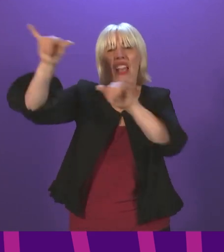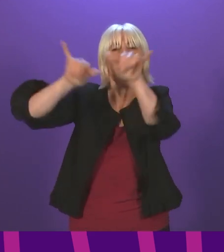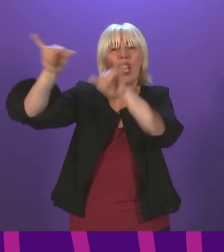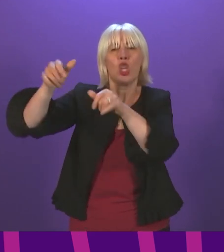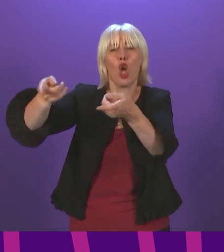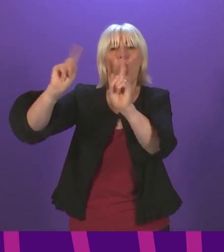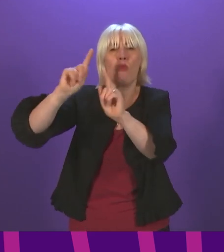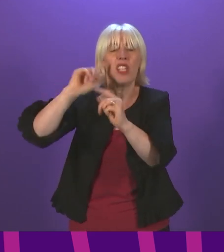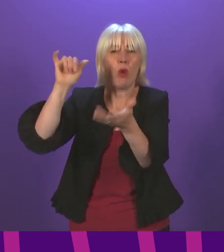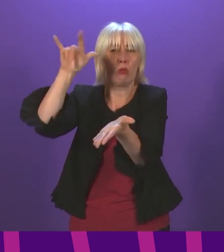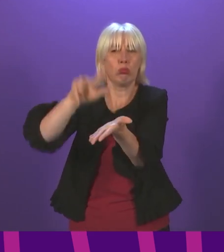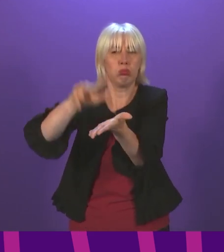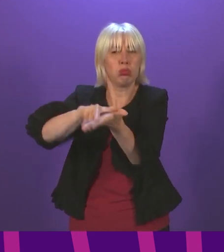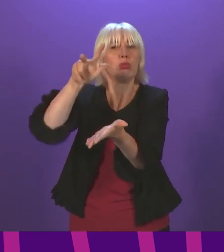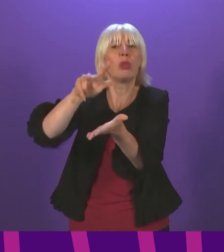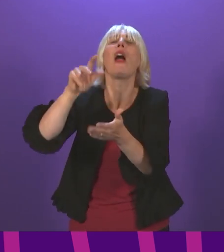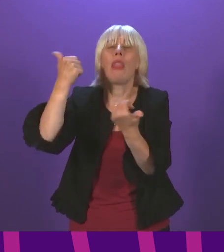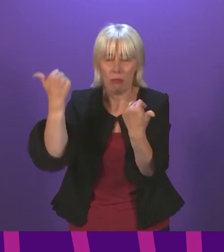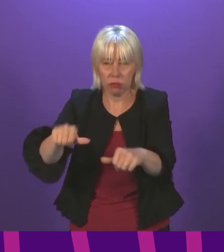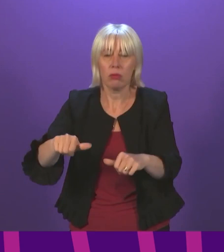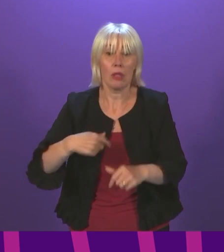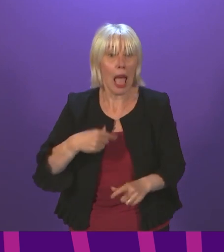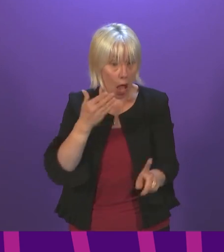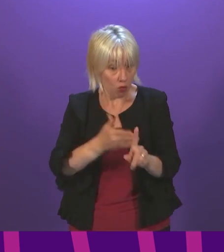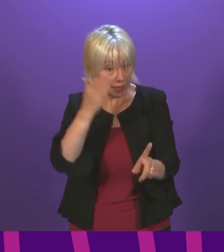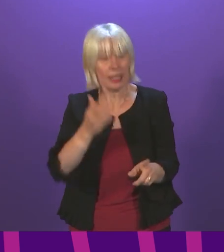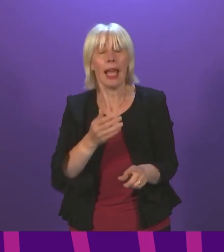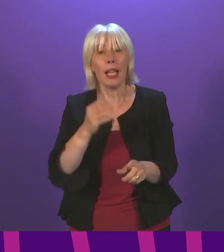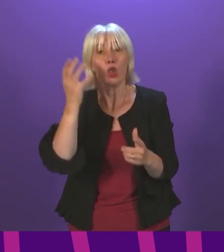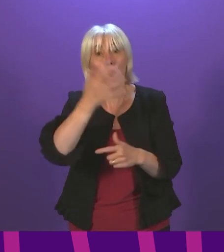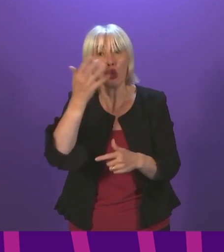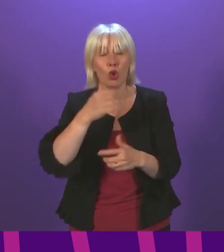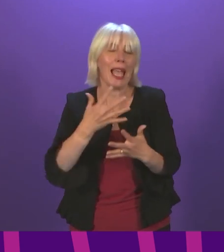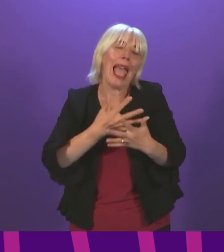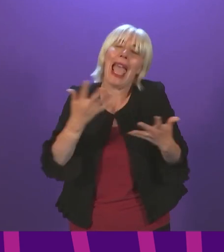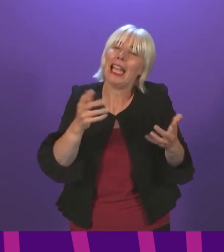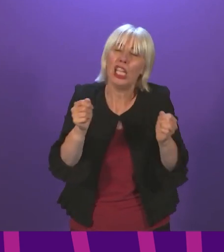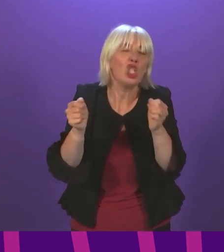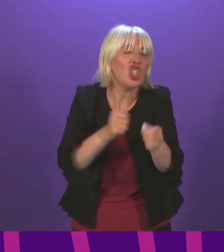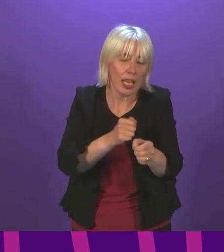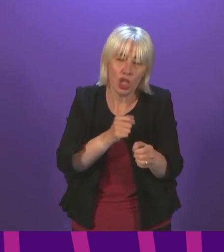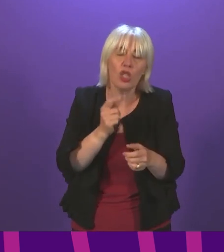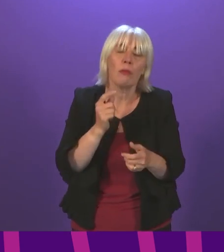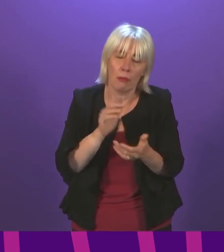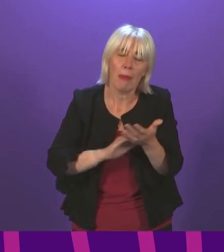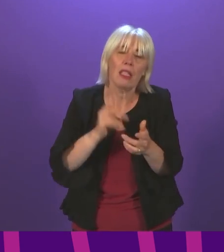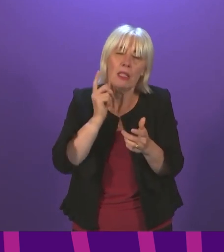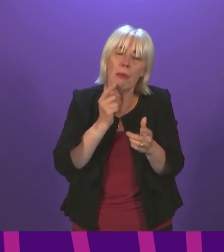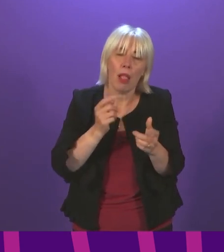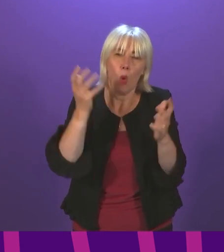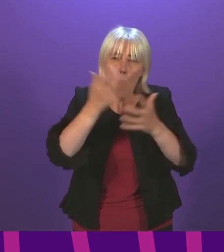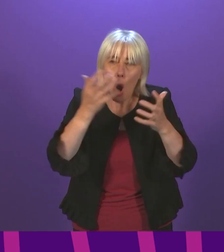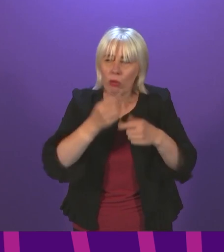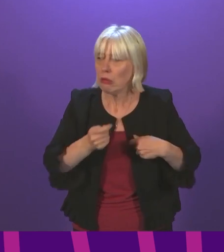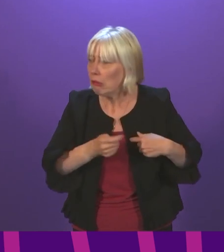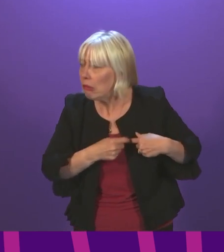Again, just to say I recognise these concerns. A change like this is always going to result in worries and questions for people.